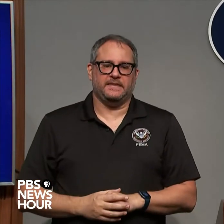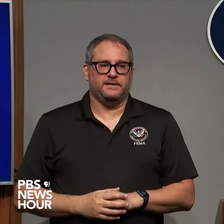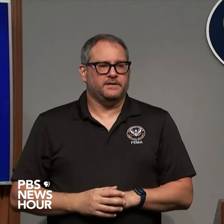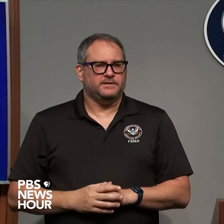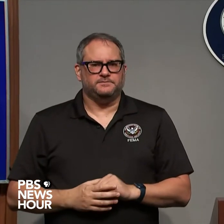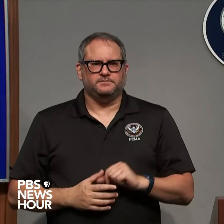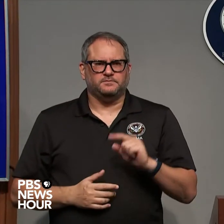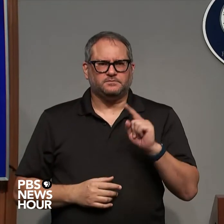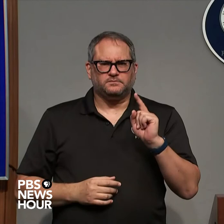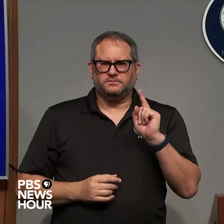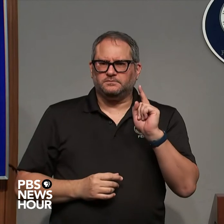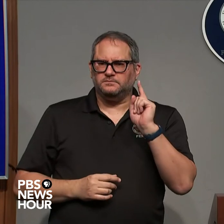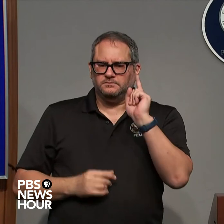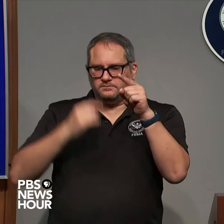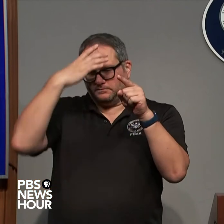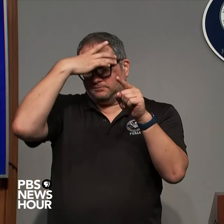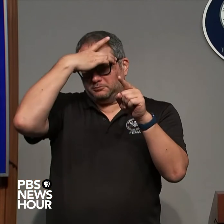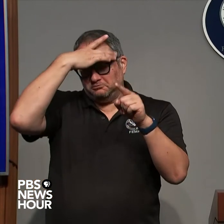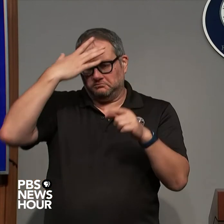same thing